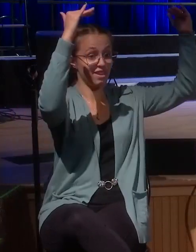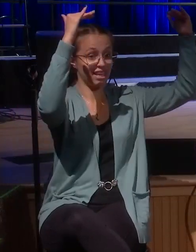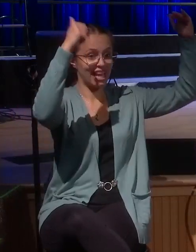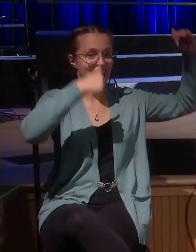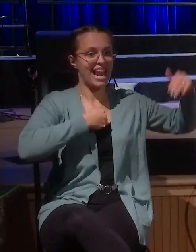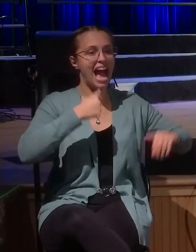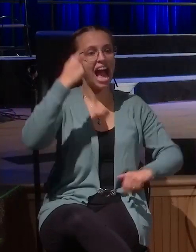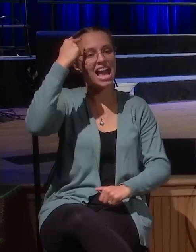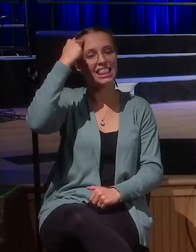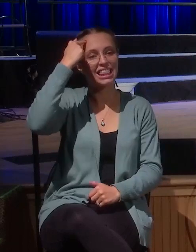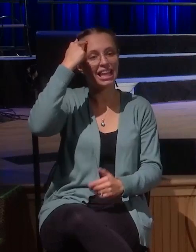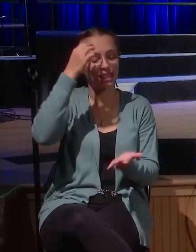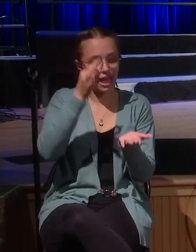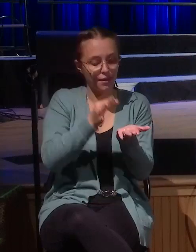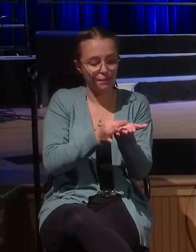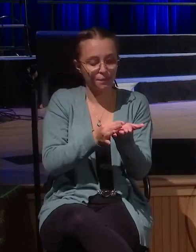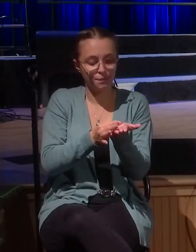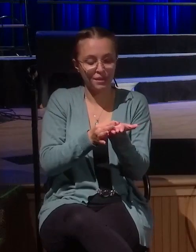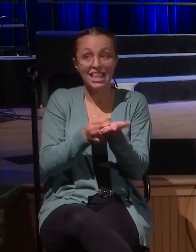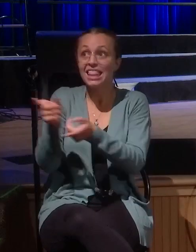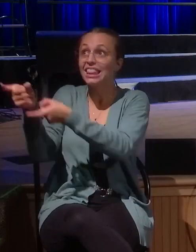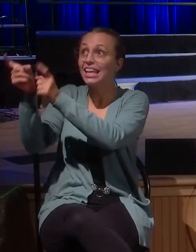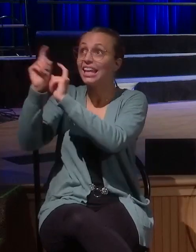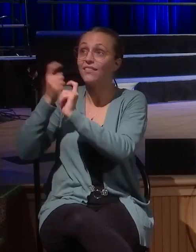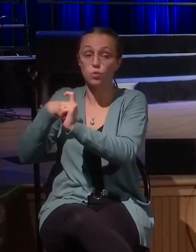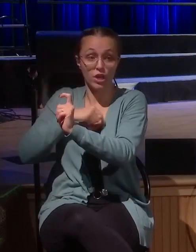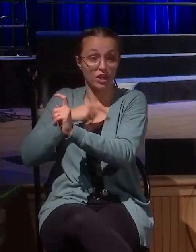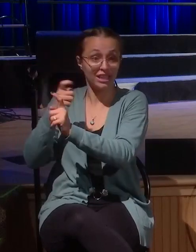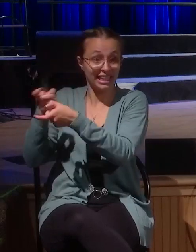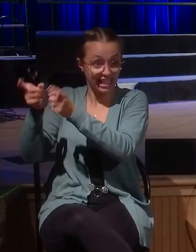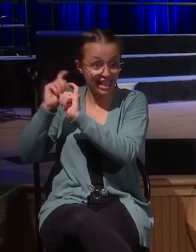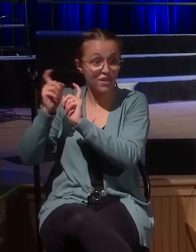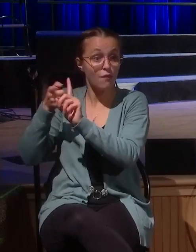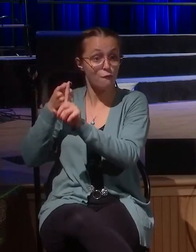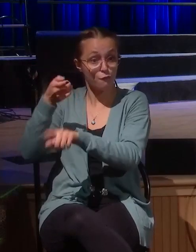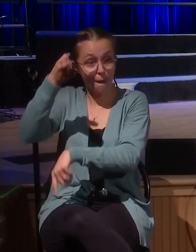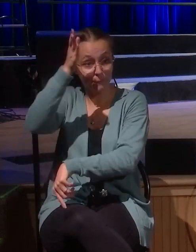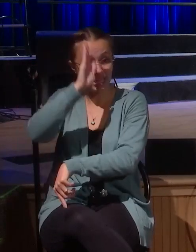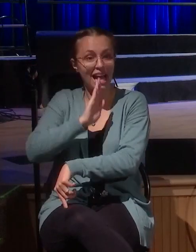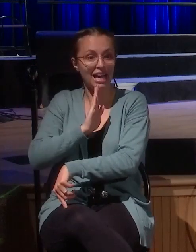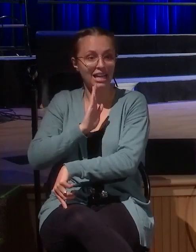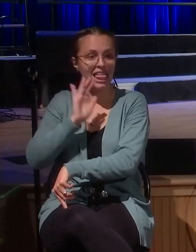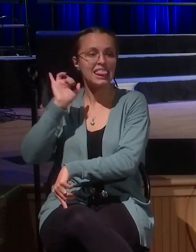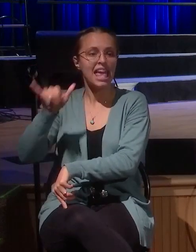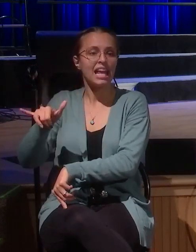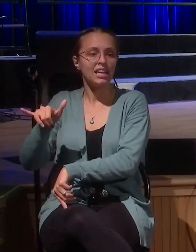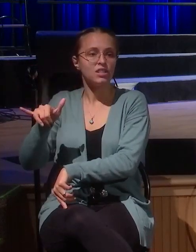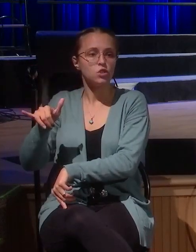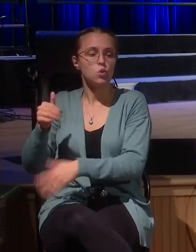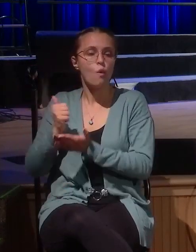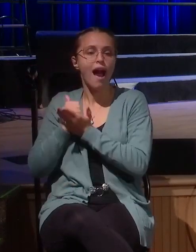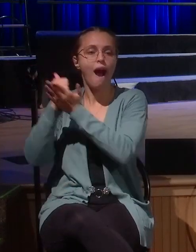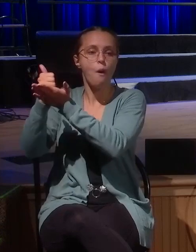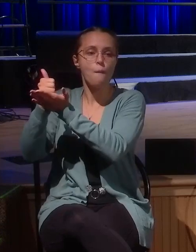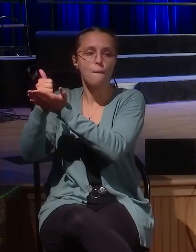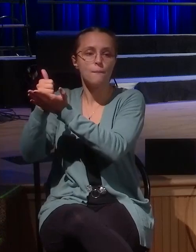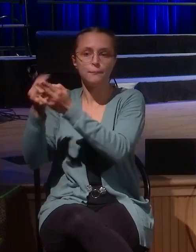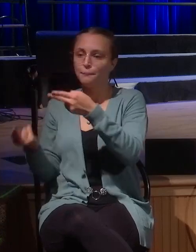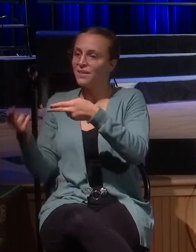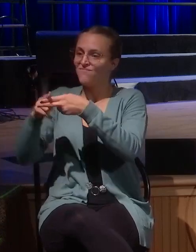would be our gift in helping in the advancement of his kingdom while he's gone. He says, I give you all the same